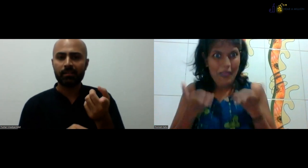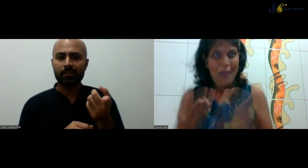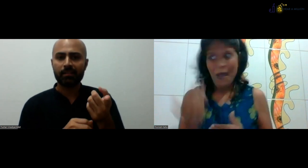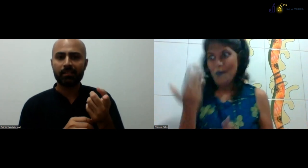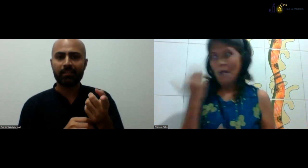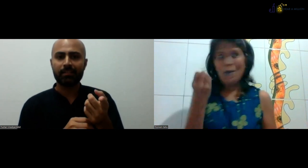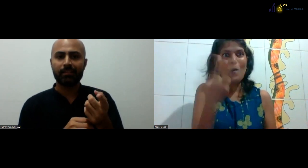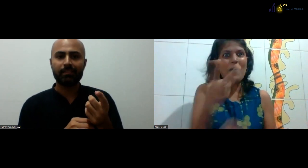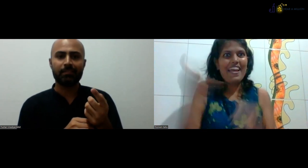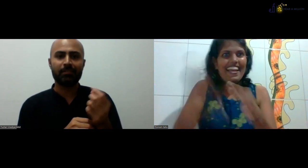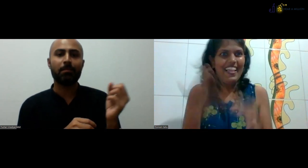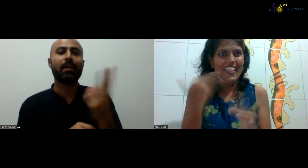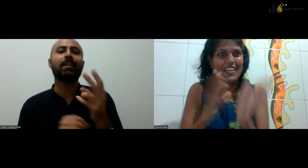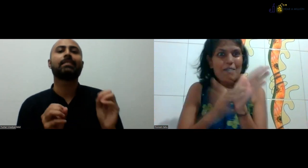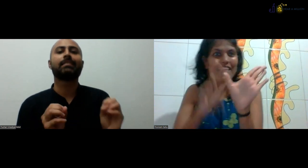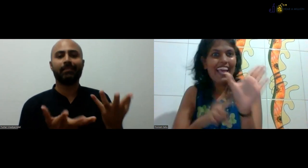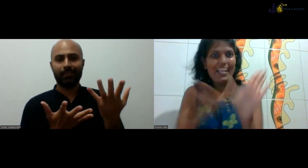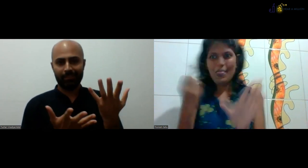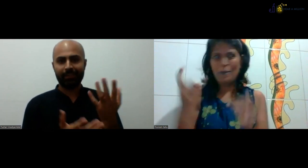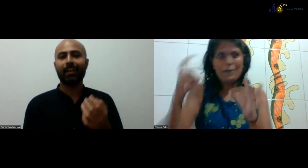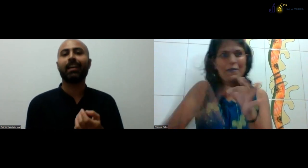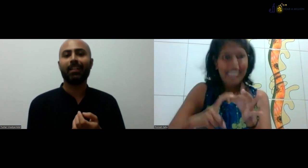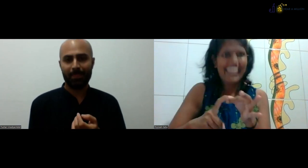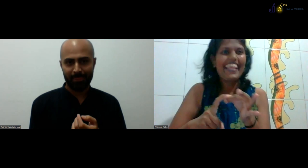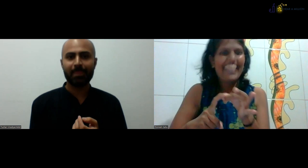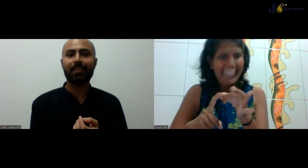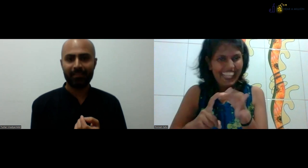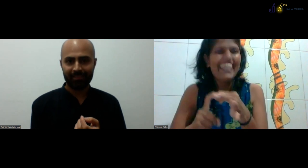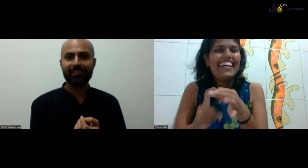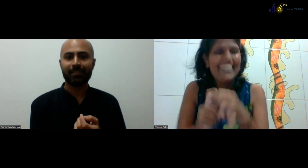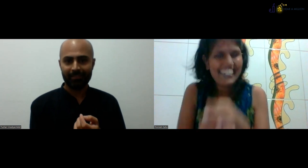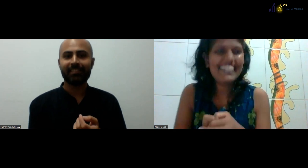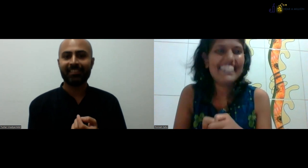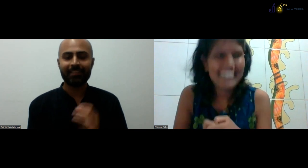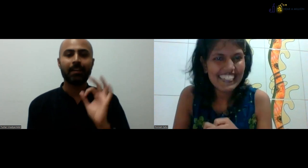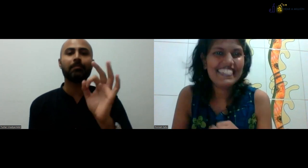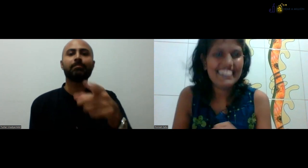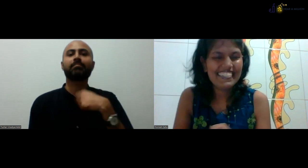So how much experience you have? Just recently. It's been just two months. I joined in May.